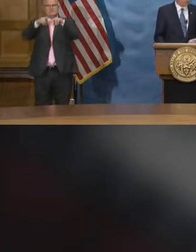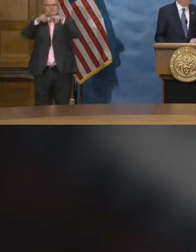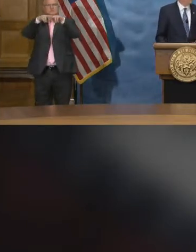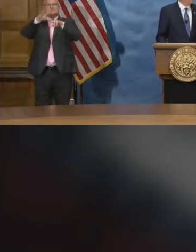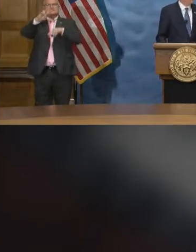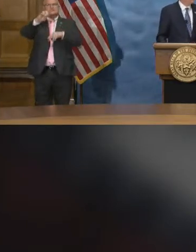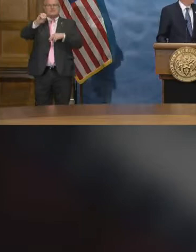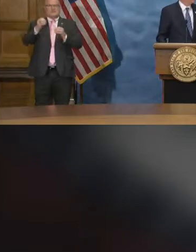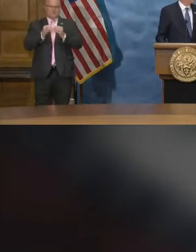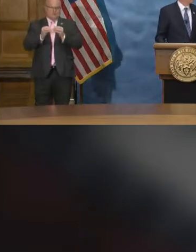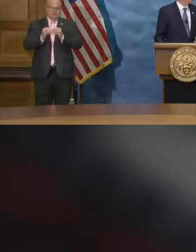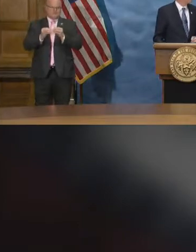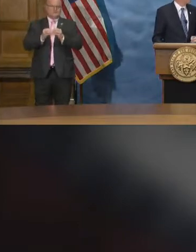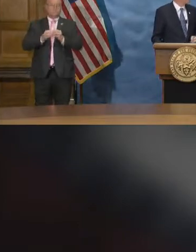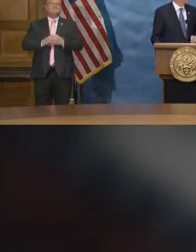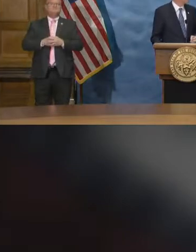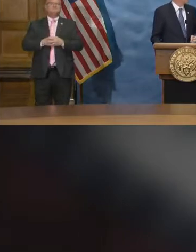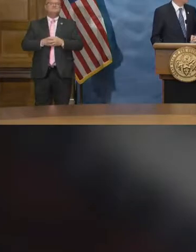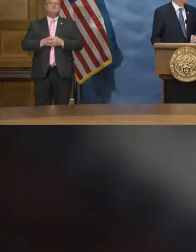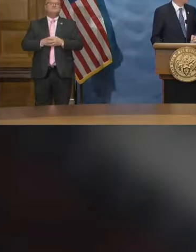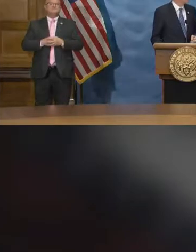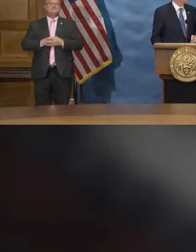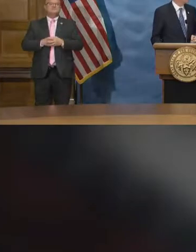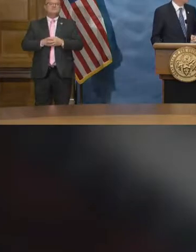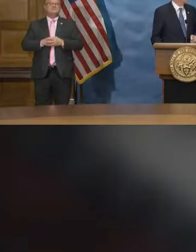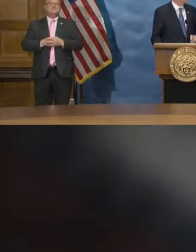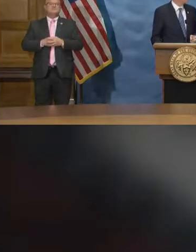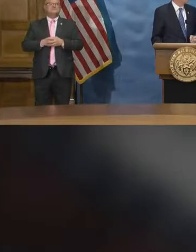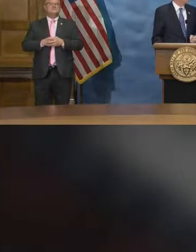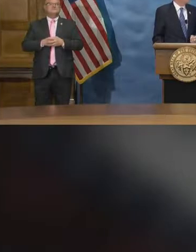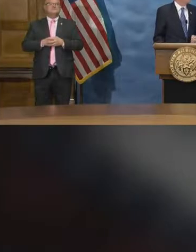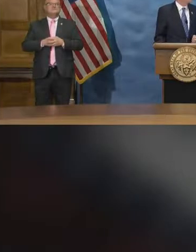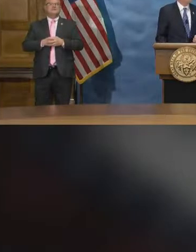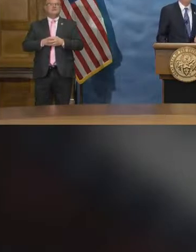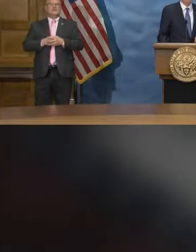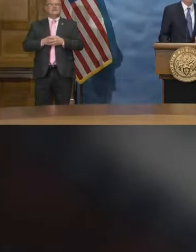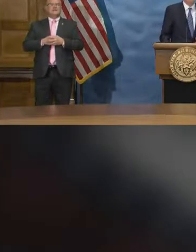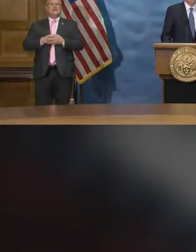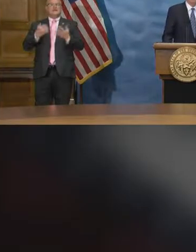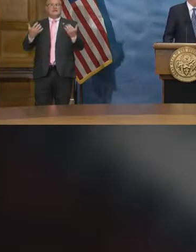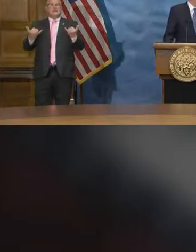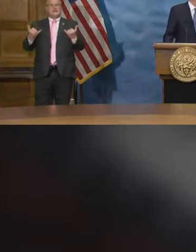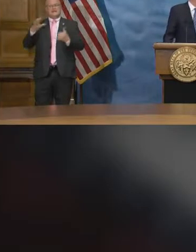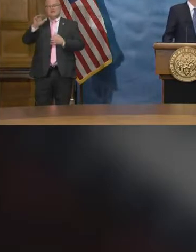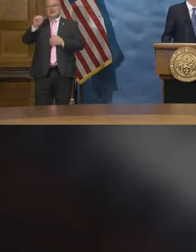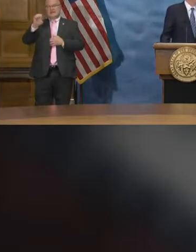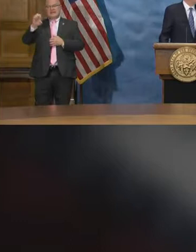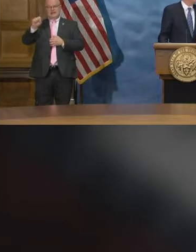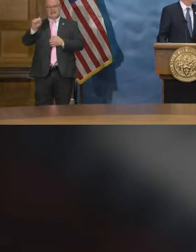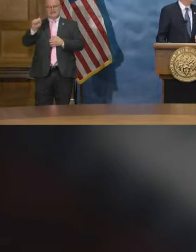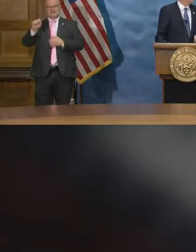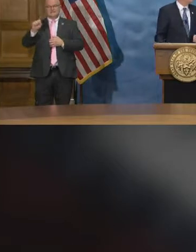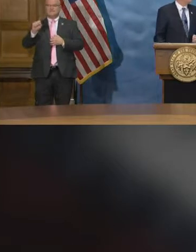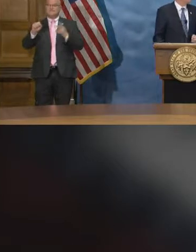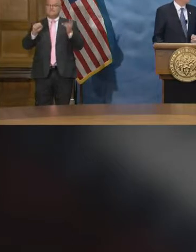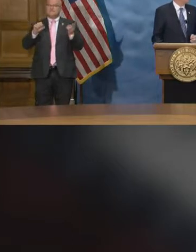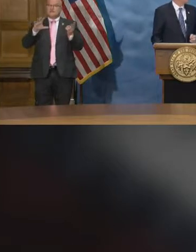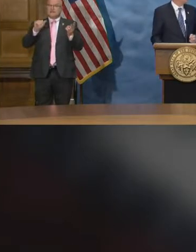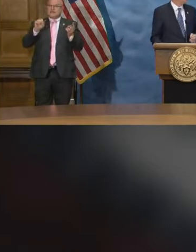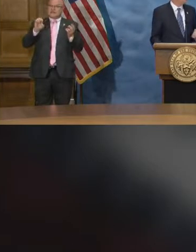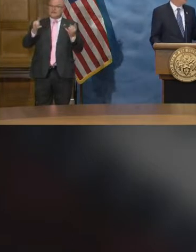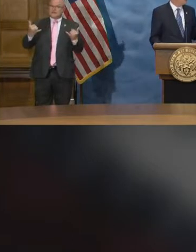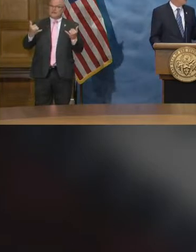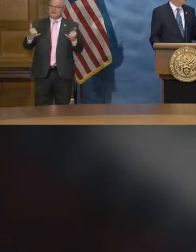70%. The next graph, let's go on to our cases. And if you look at our cases,